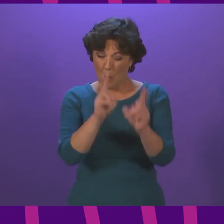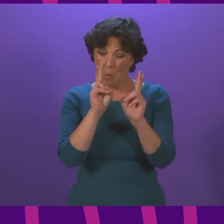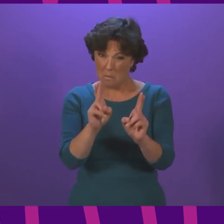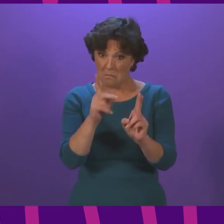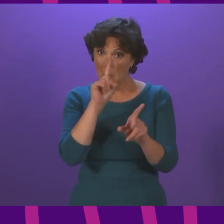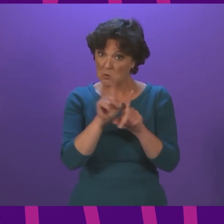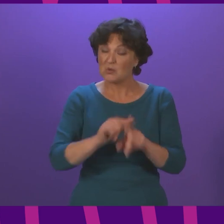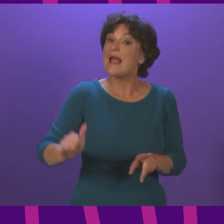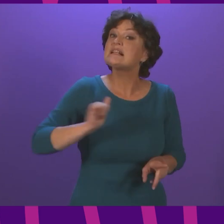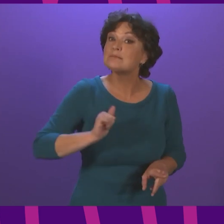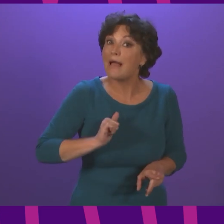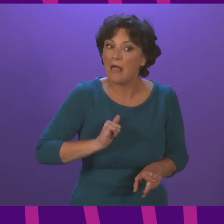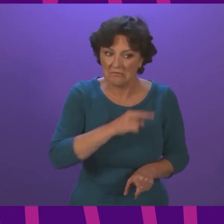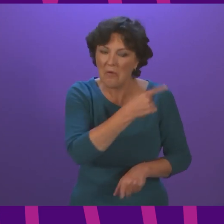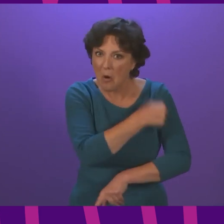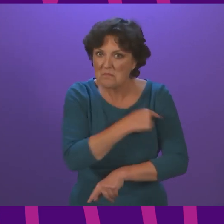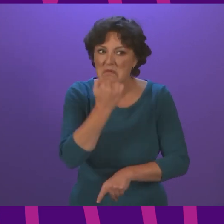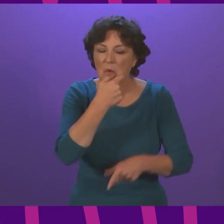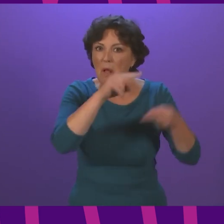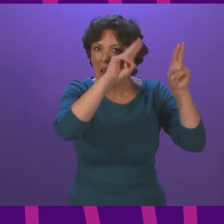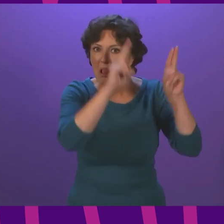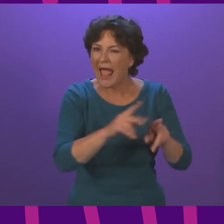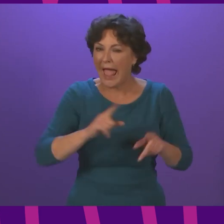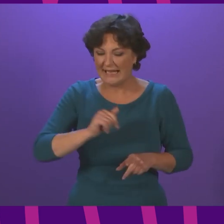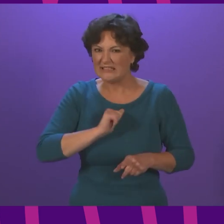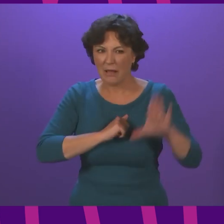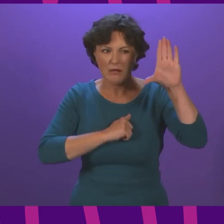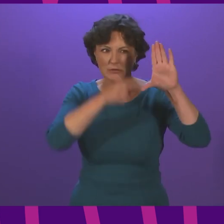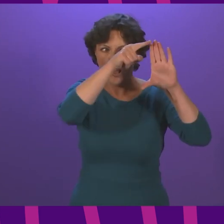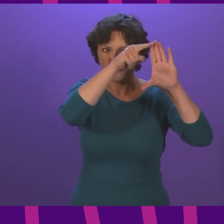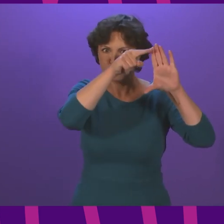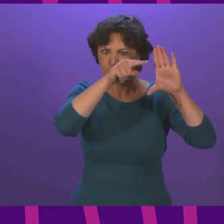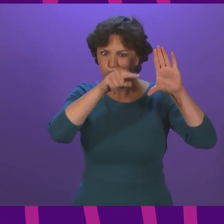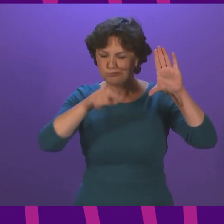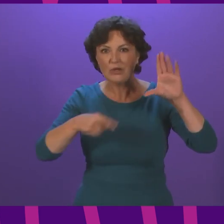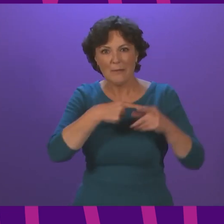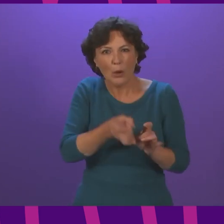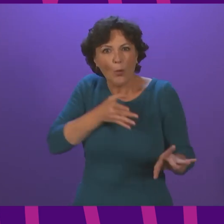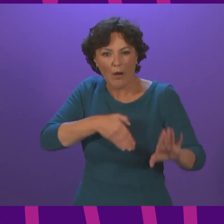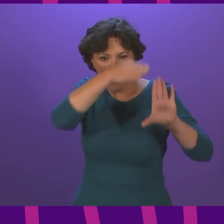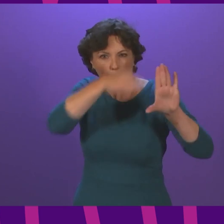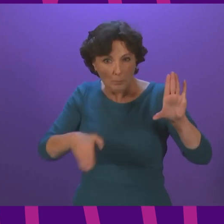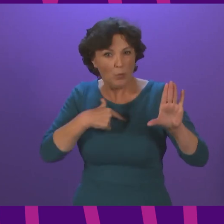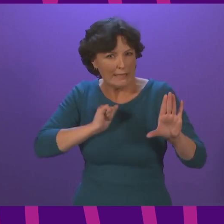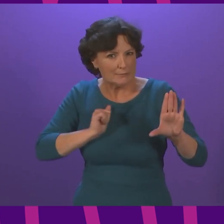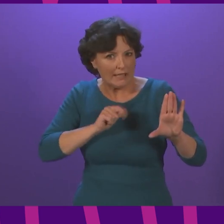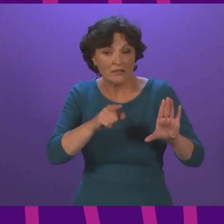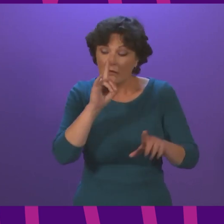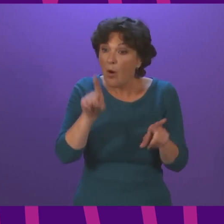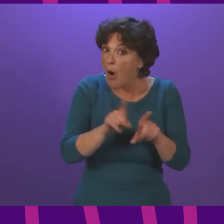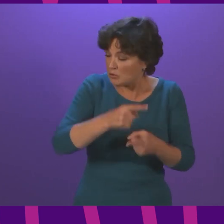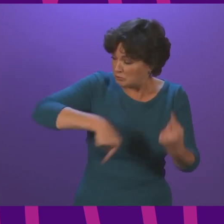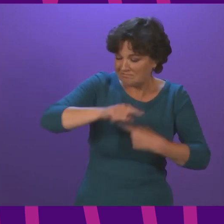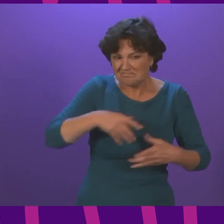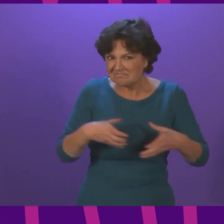people in hospital will decline further and, indeed, that that rate of decline will pick up pace. And, of course, we also expect and very much